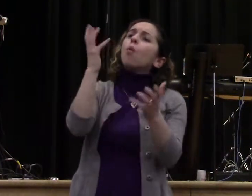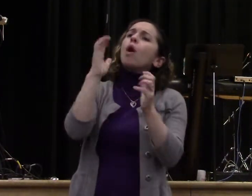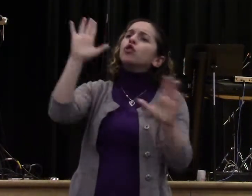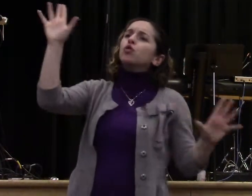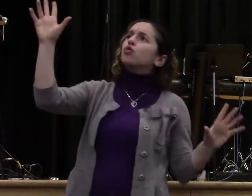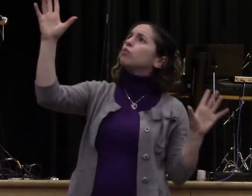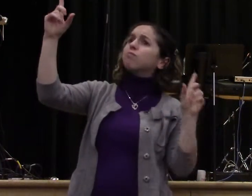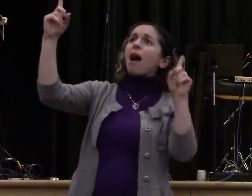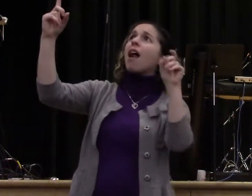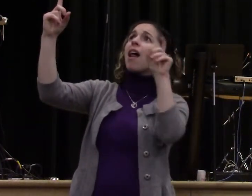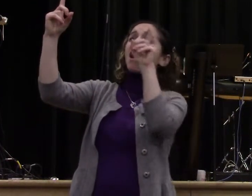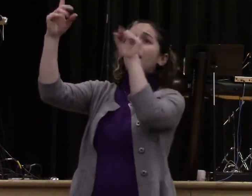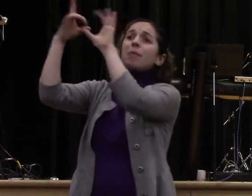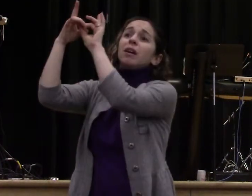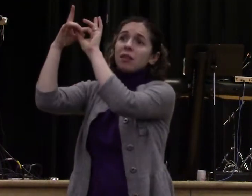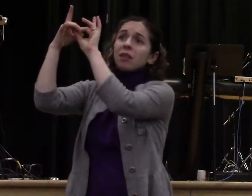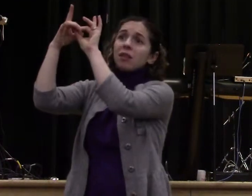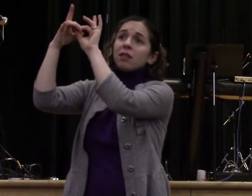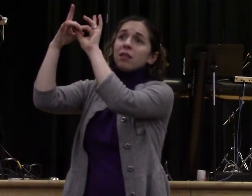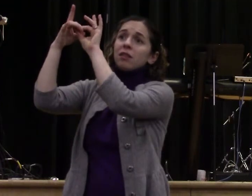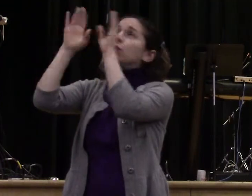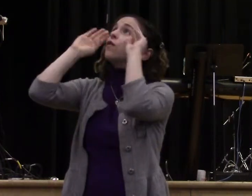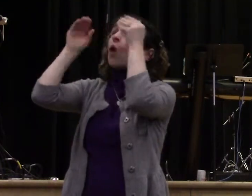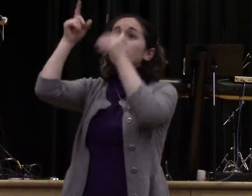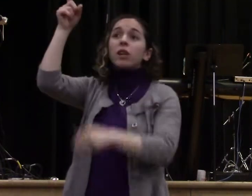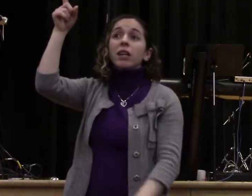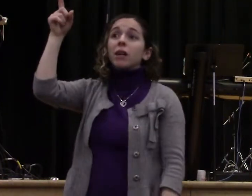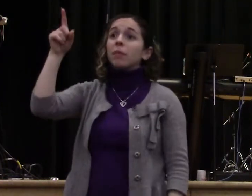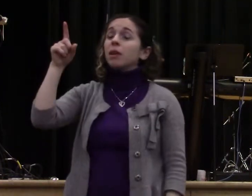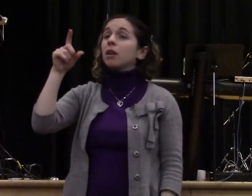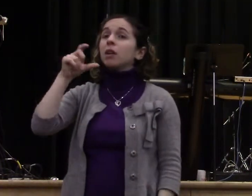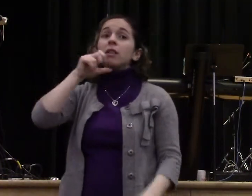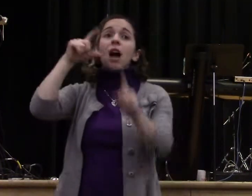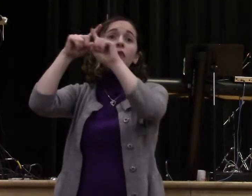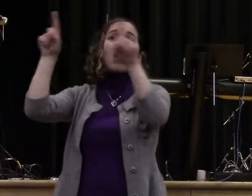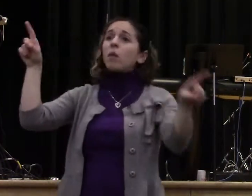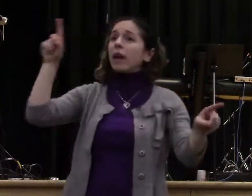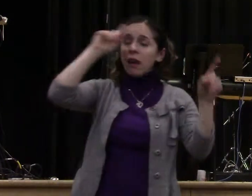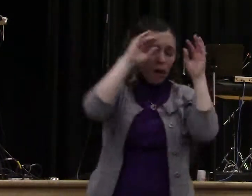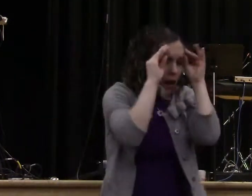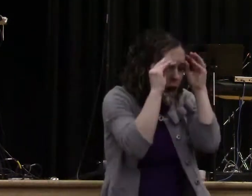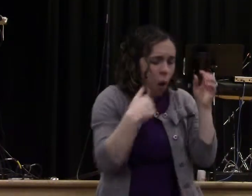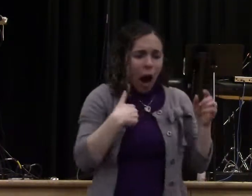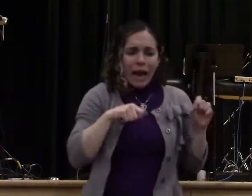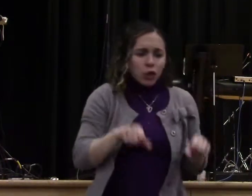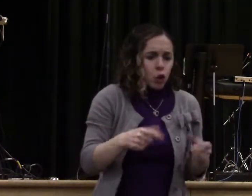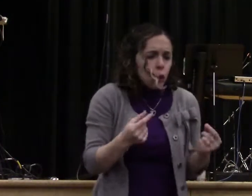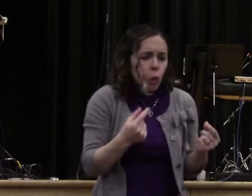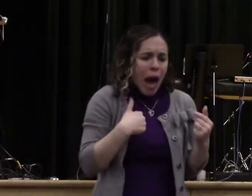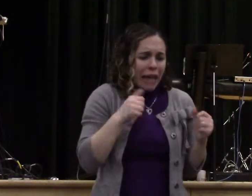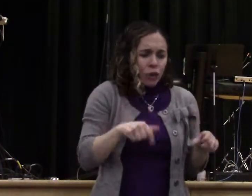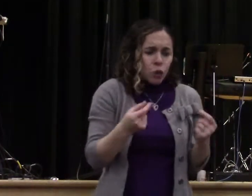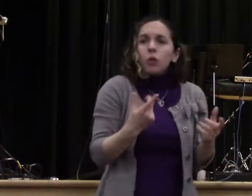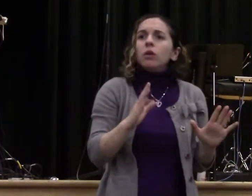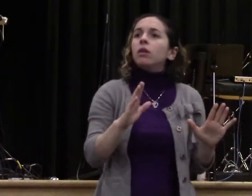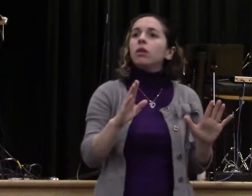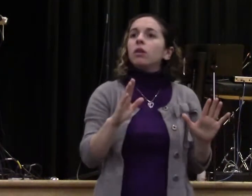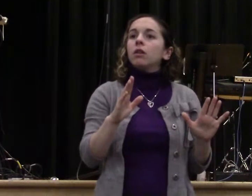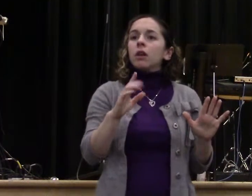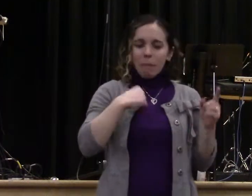Mess is coming. But this is the thing. You're called to meet God in that mess. You're called